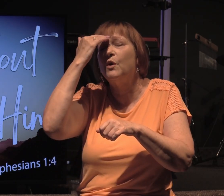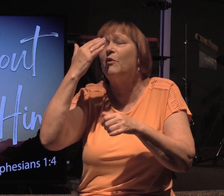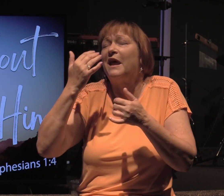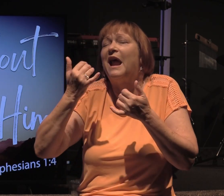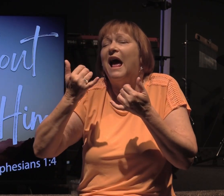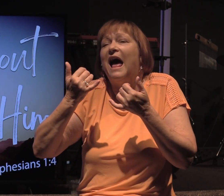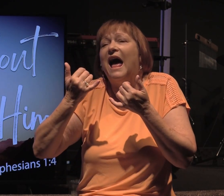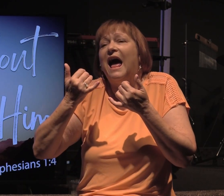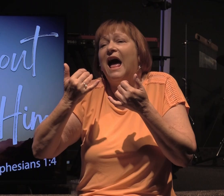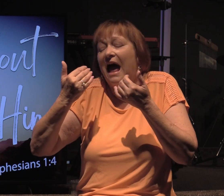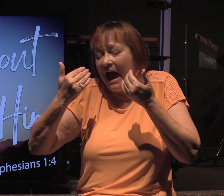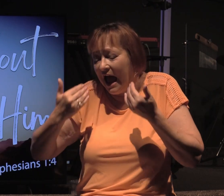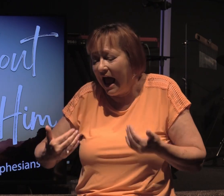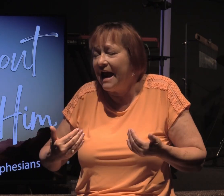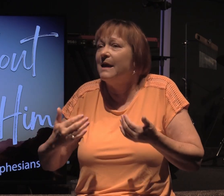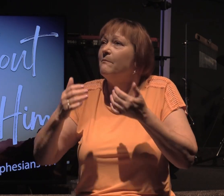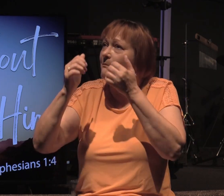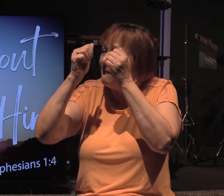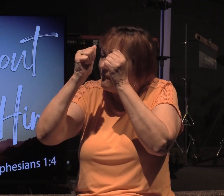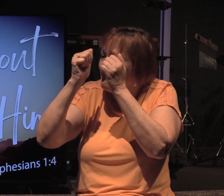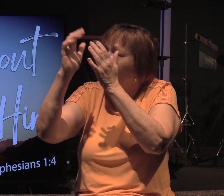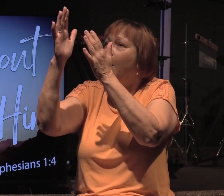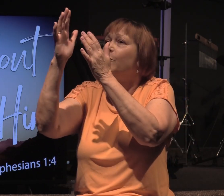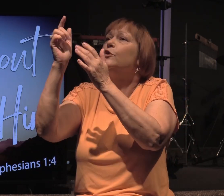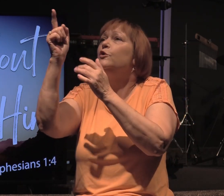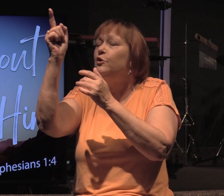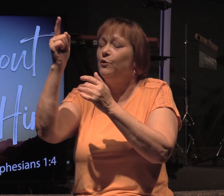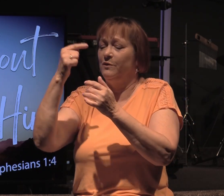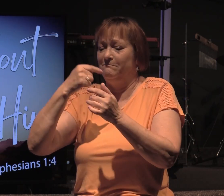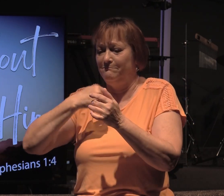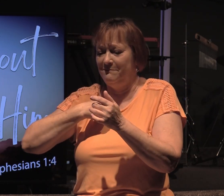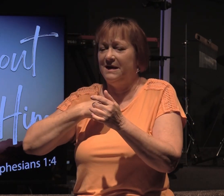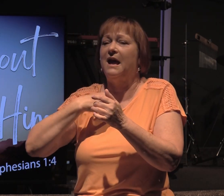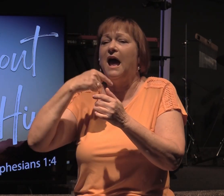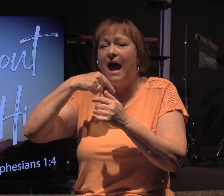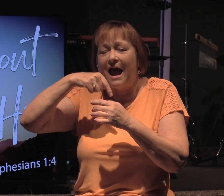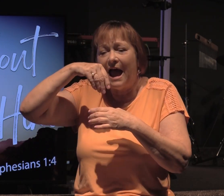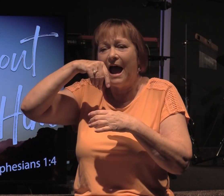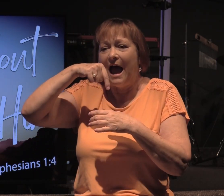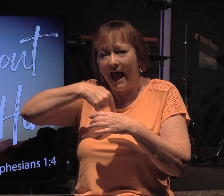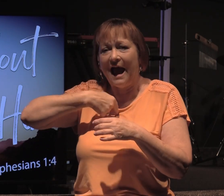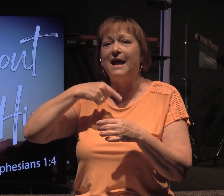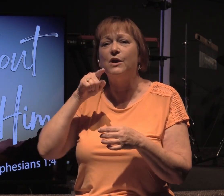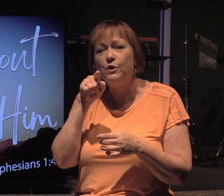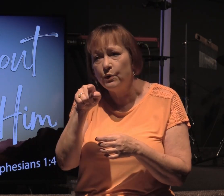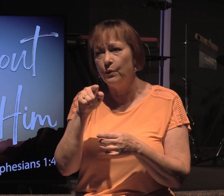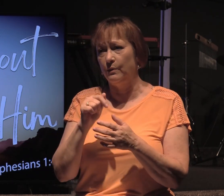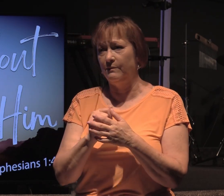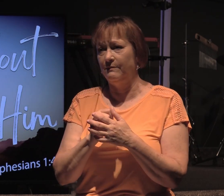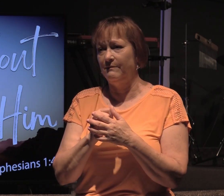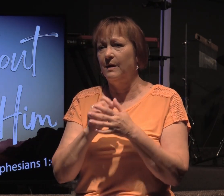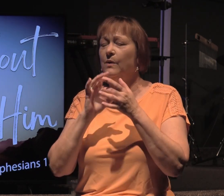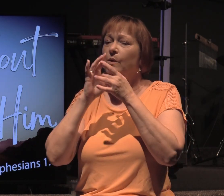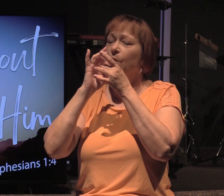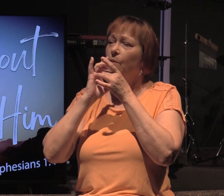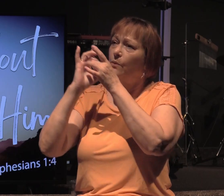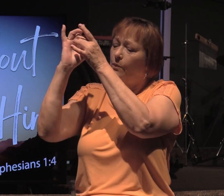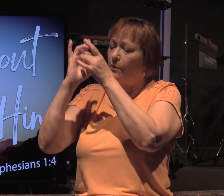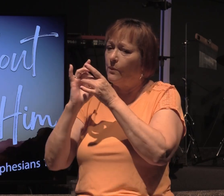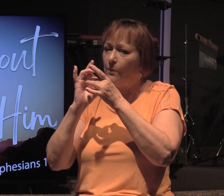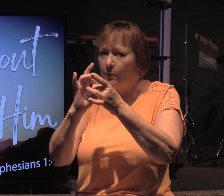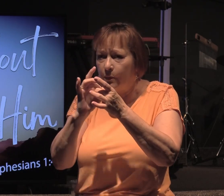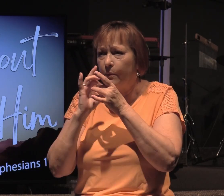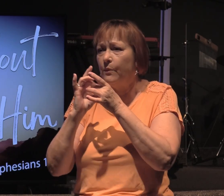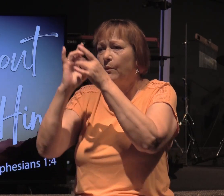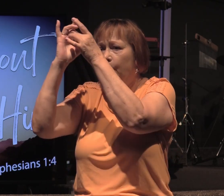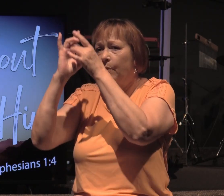I am in my Father, and you in me, and I in you. Here's the one point I want to make